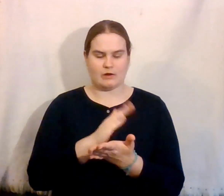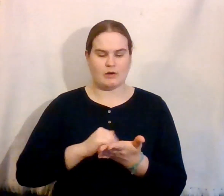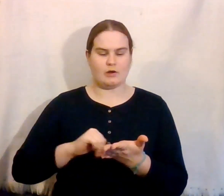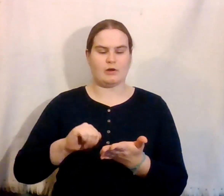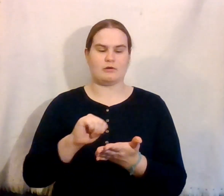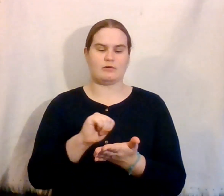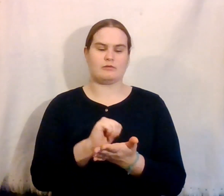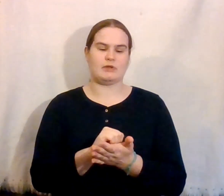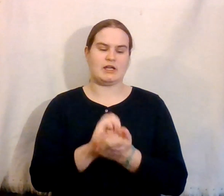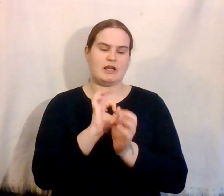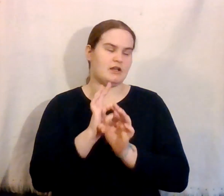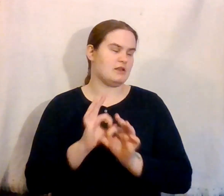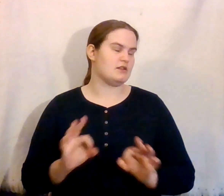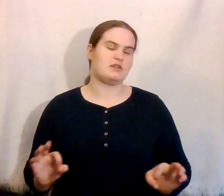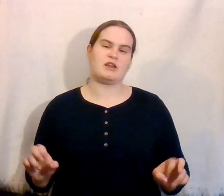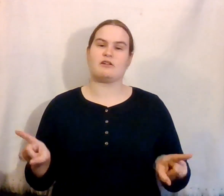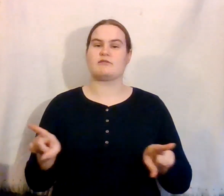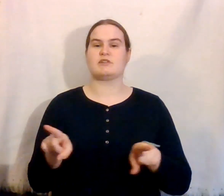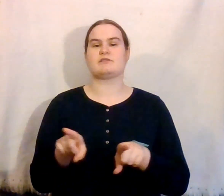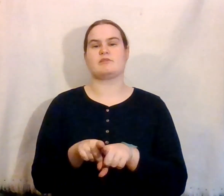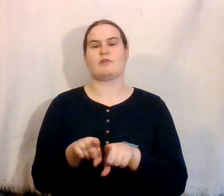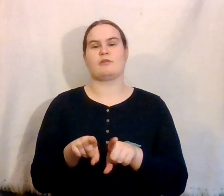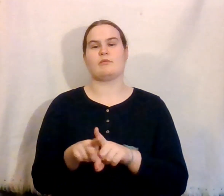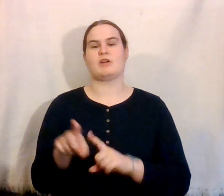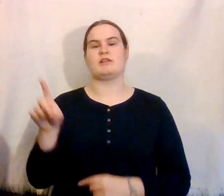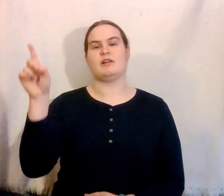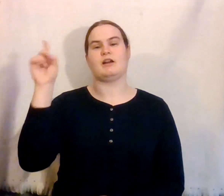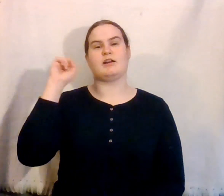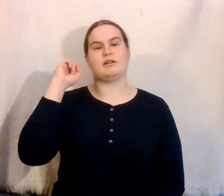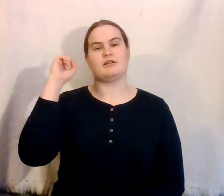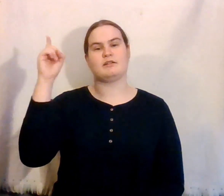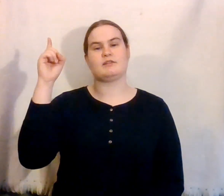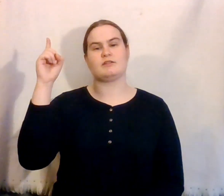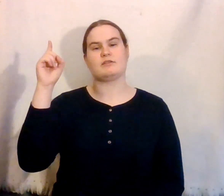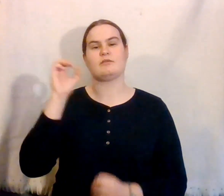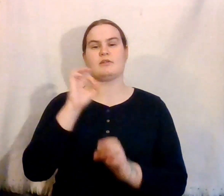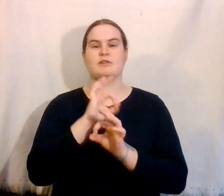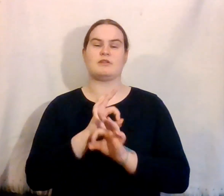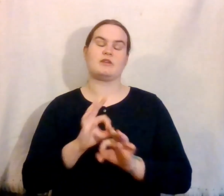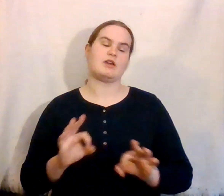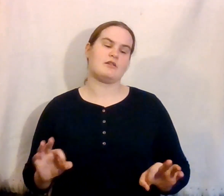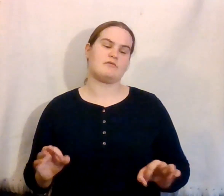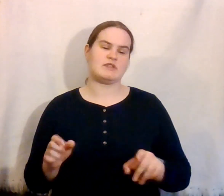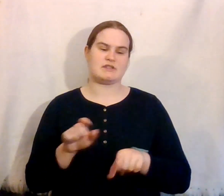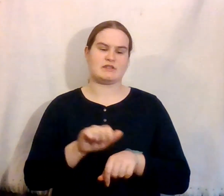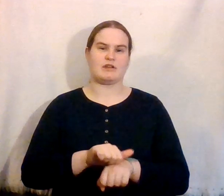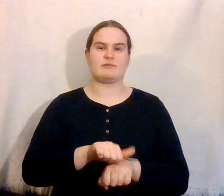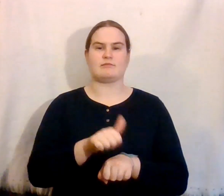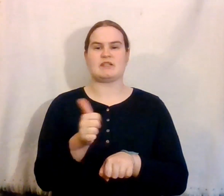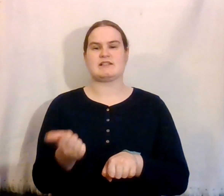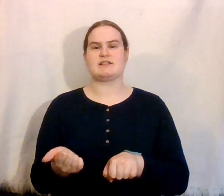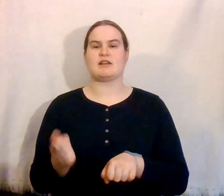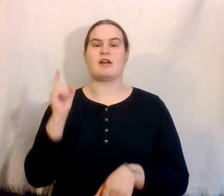Holy, there is no one like you There is none beside